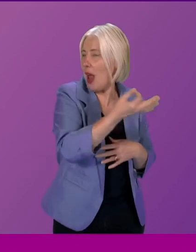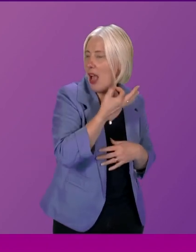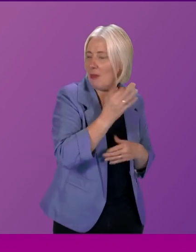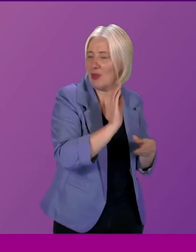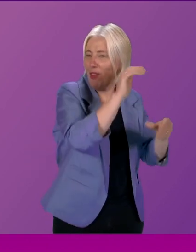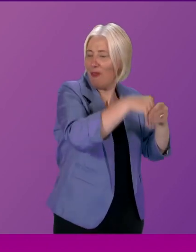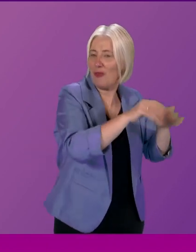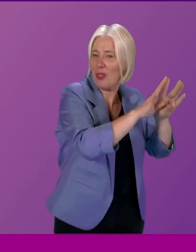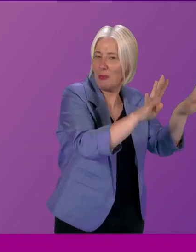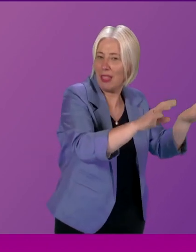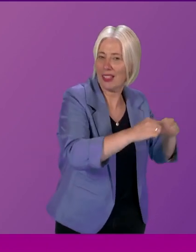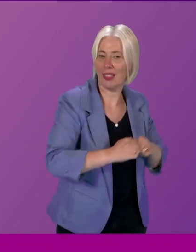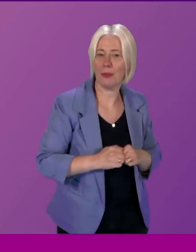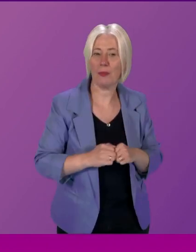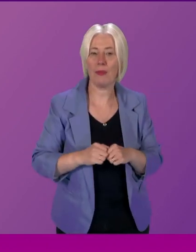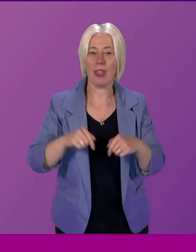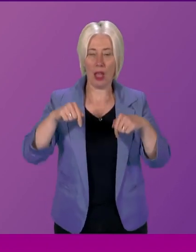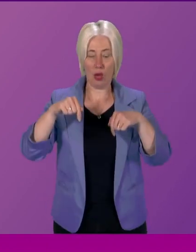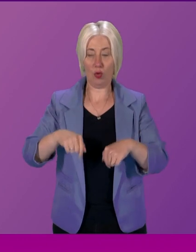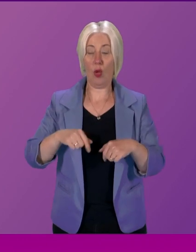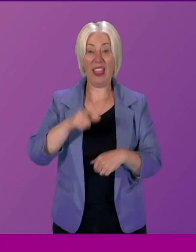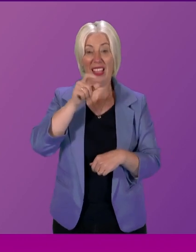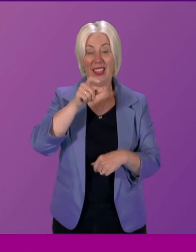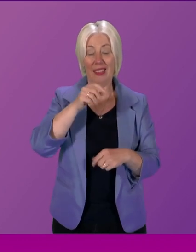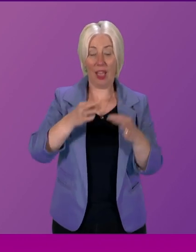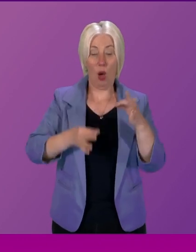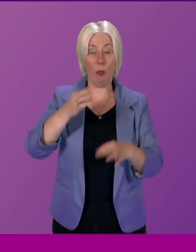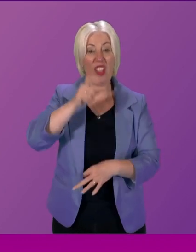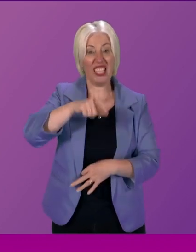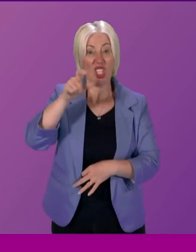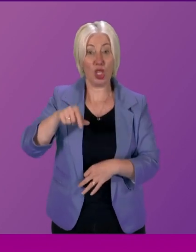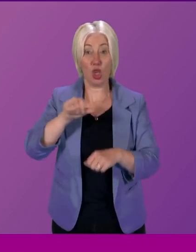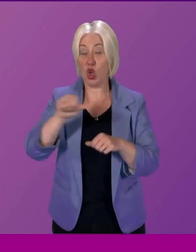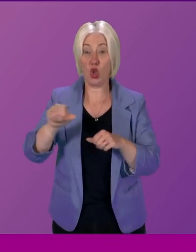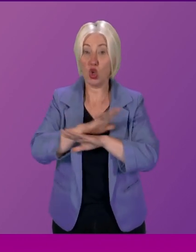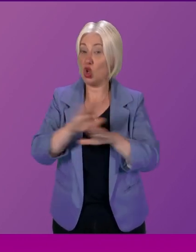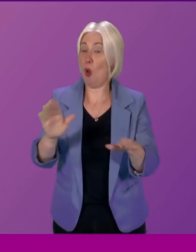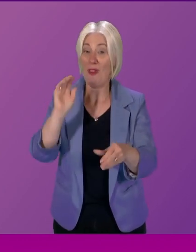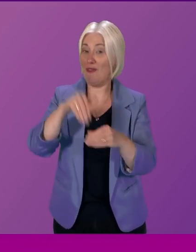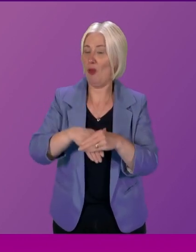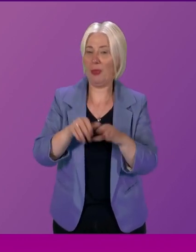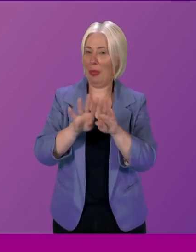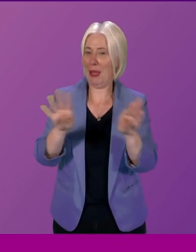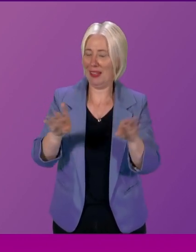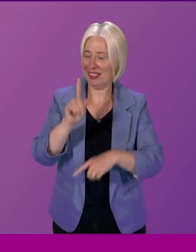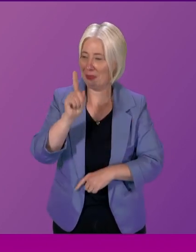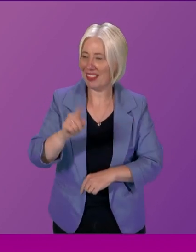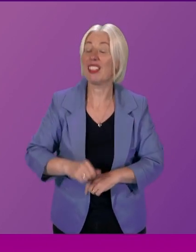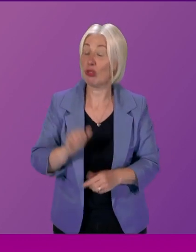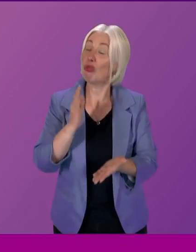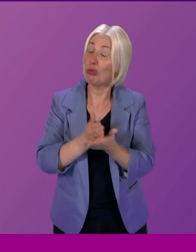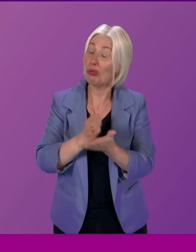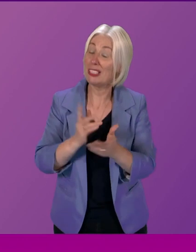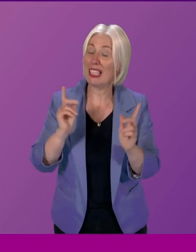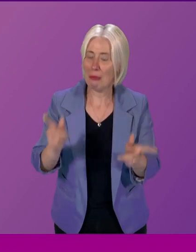who said that politicians are the people who should absolutely be furthest away from that sort of work anyway and I think there is truth in that certainly but